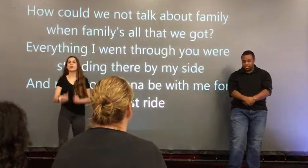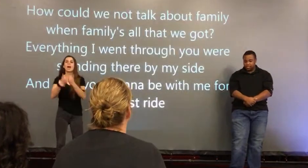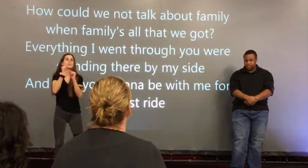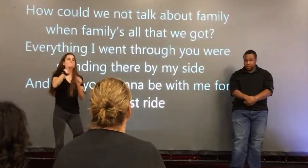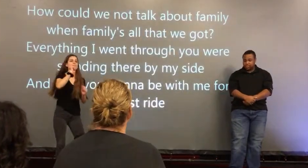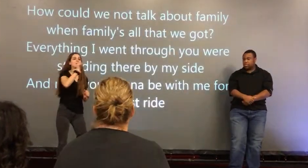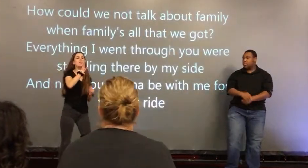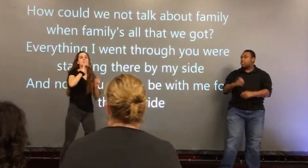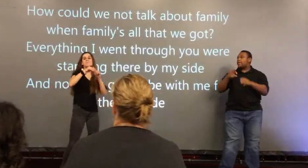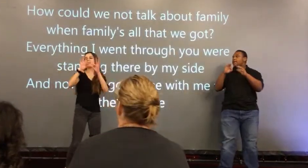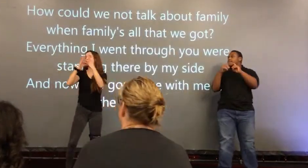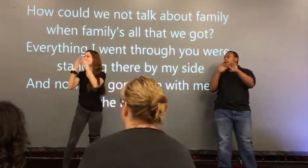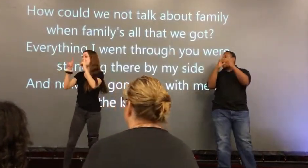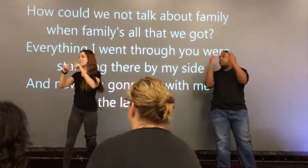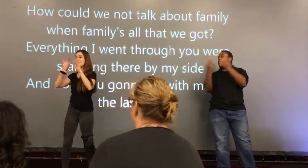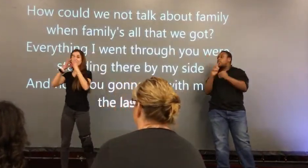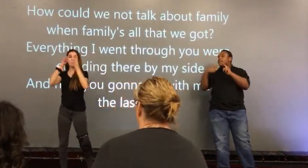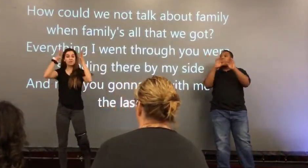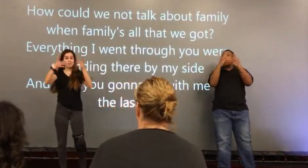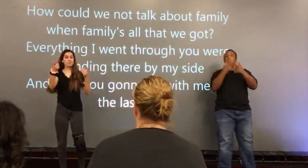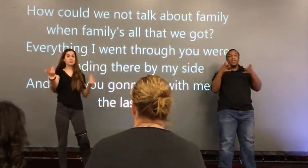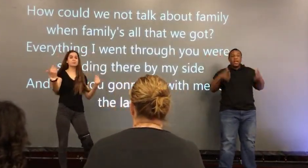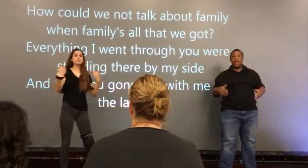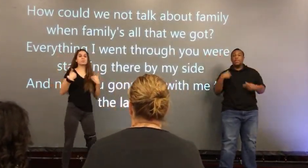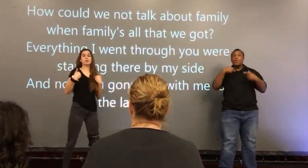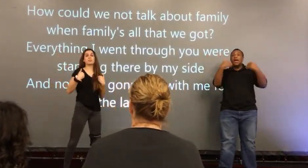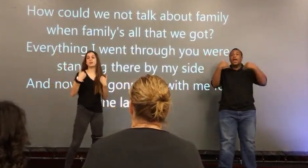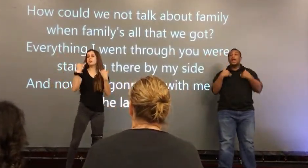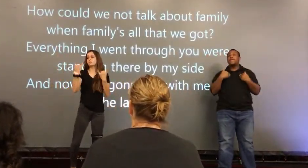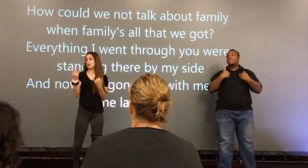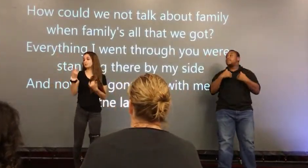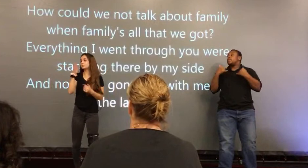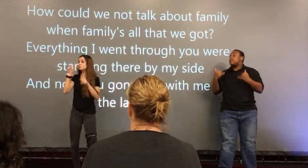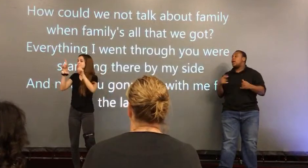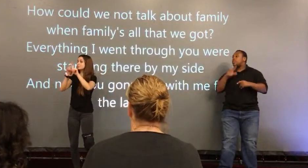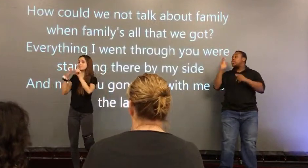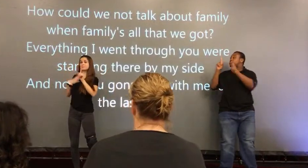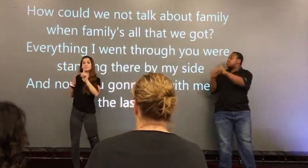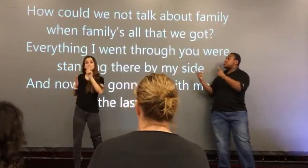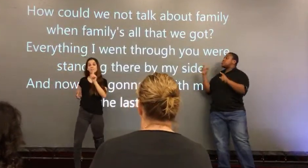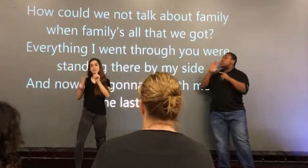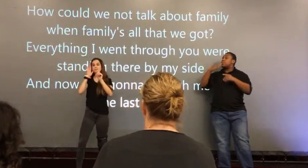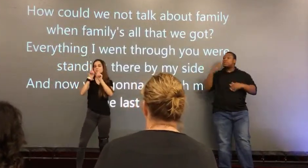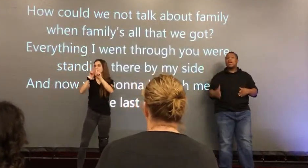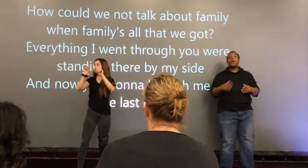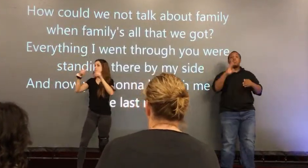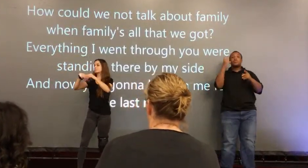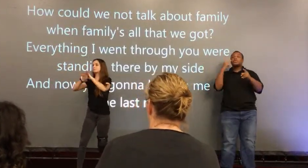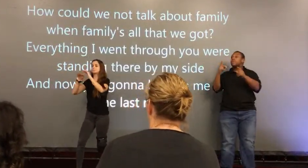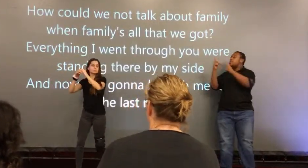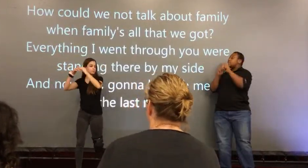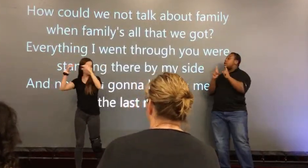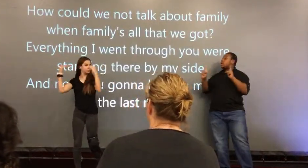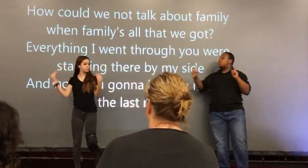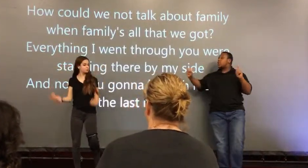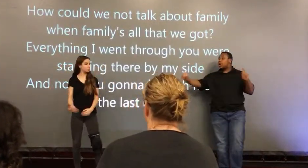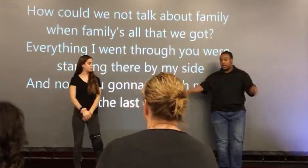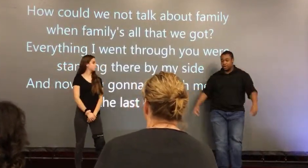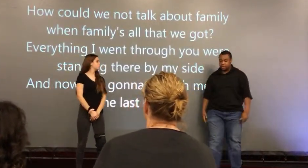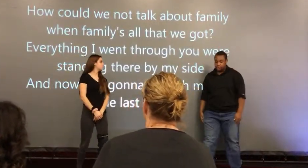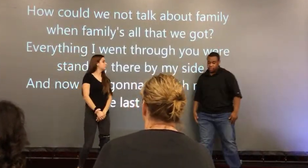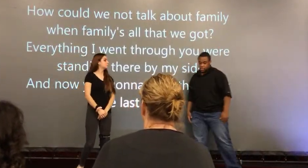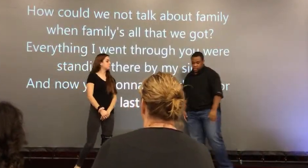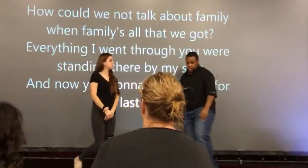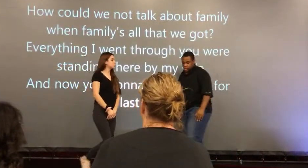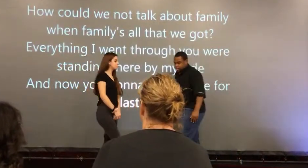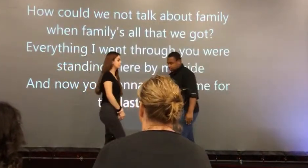How can we not talk about family, when family's all that we got Everything I would do, would stay with them by my side And now you would